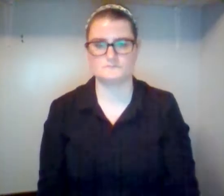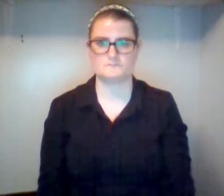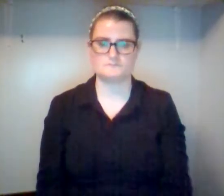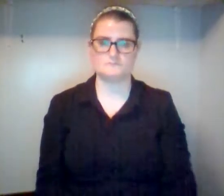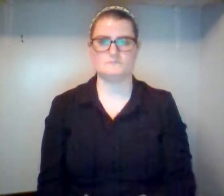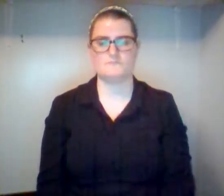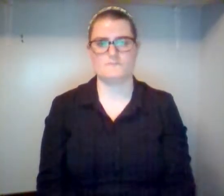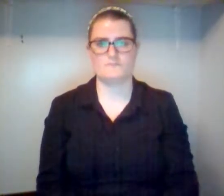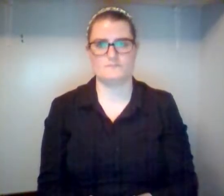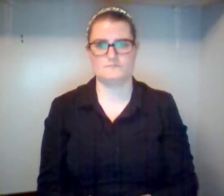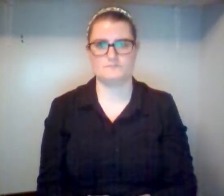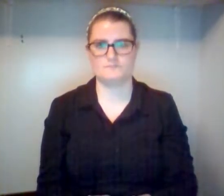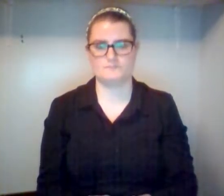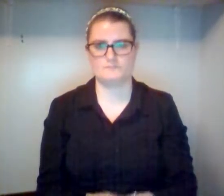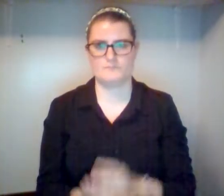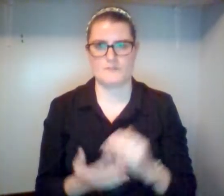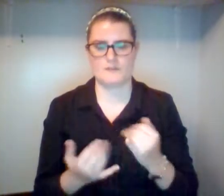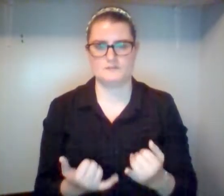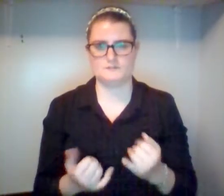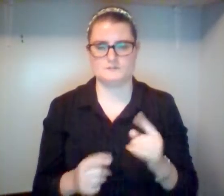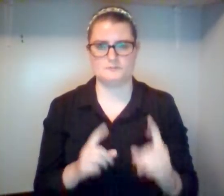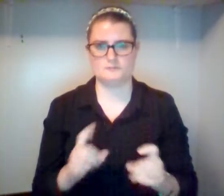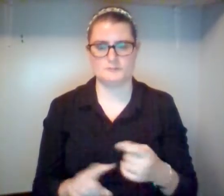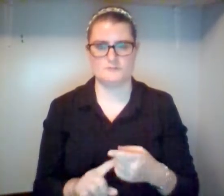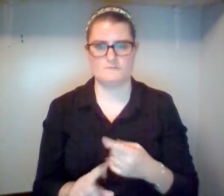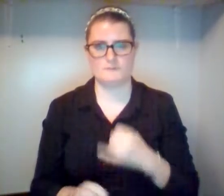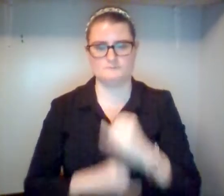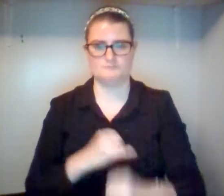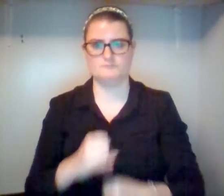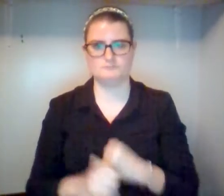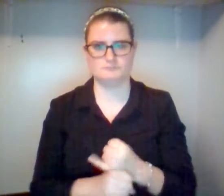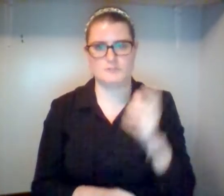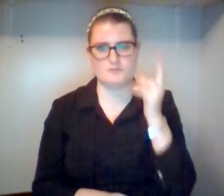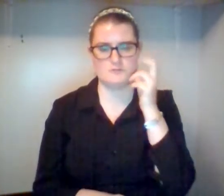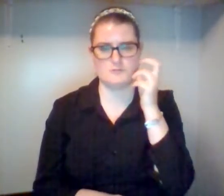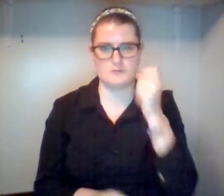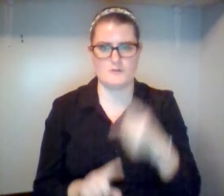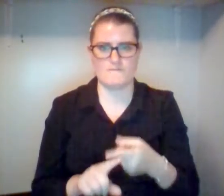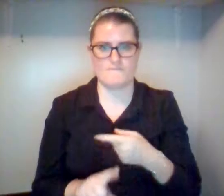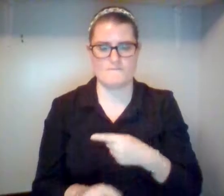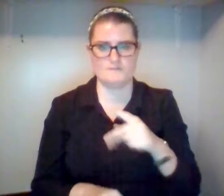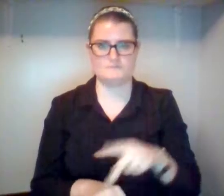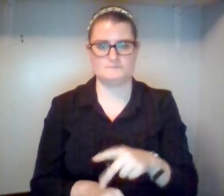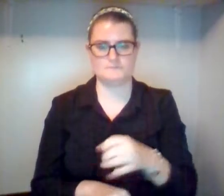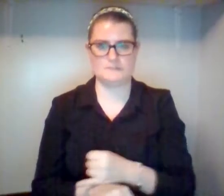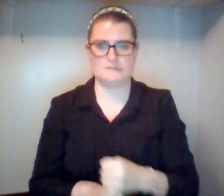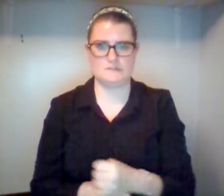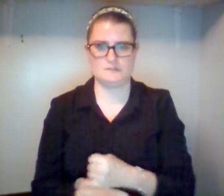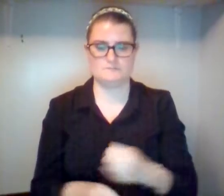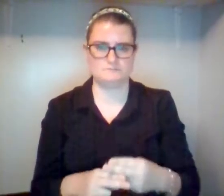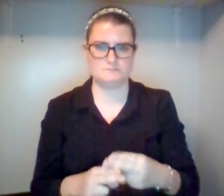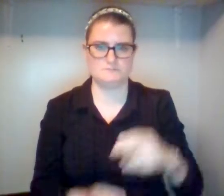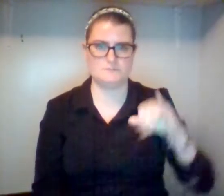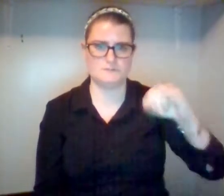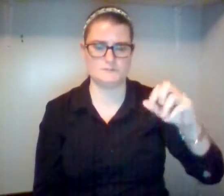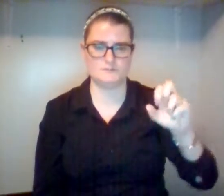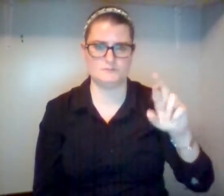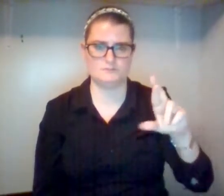Today's question is from an international listener. Dear Pastor John, I am Jarrah from the Philippines. I always wonder if